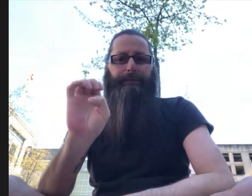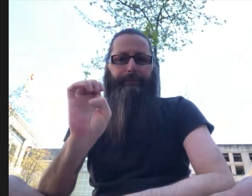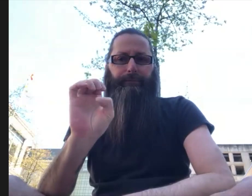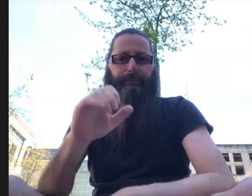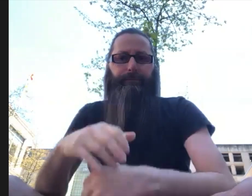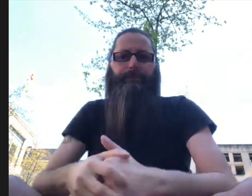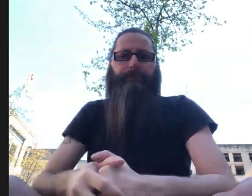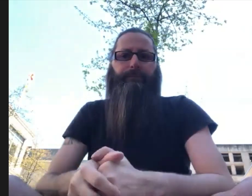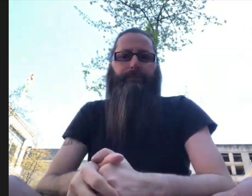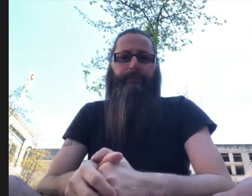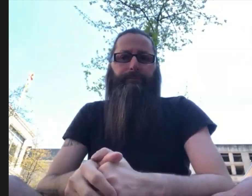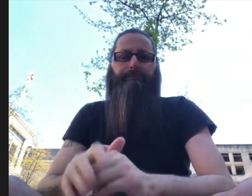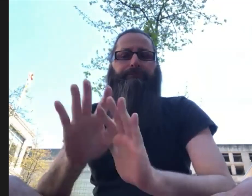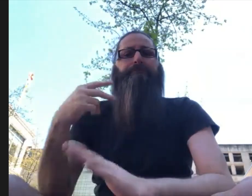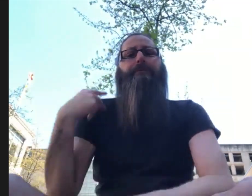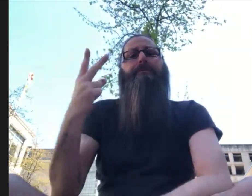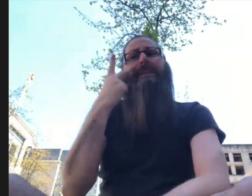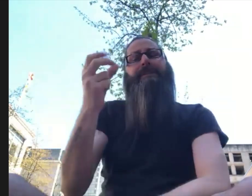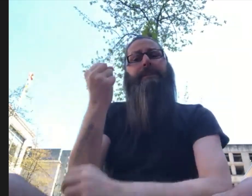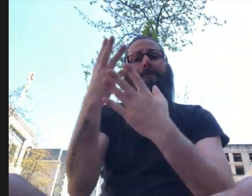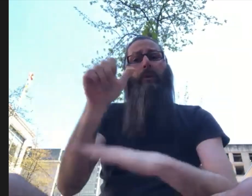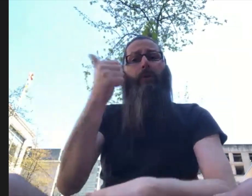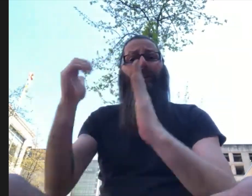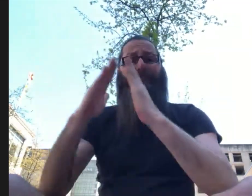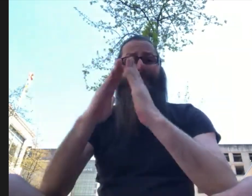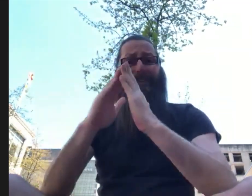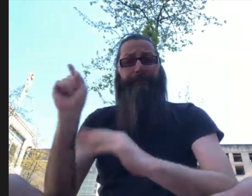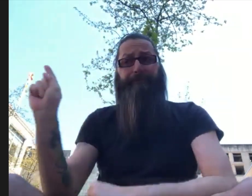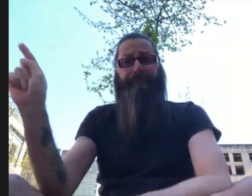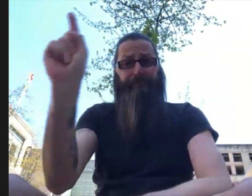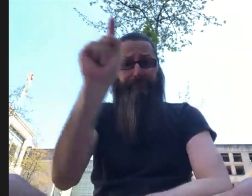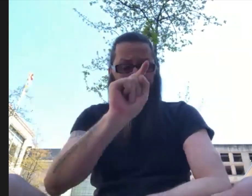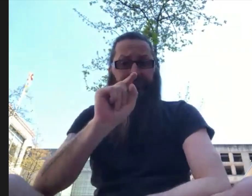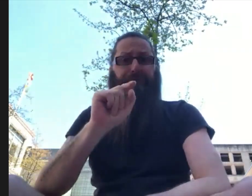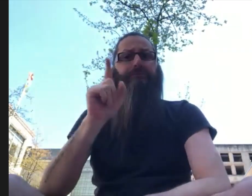houseless crisis and mass house suicide.